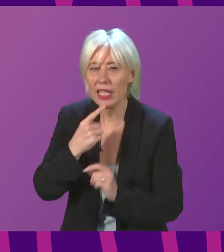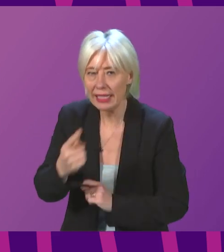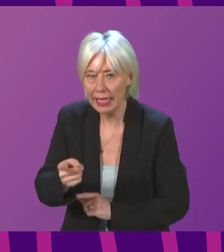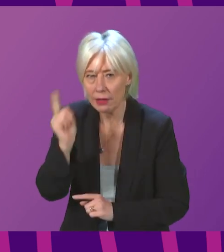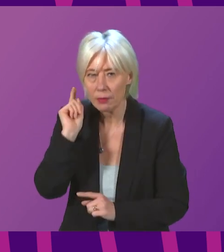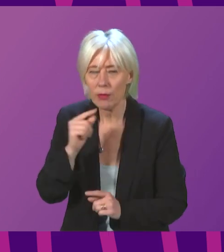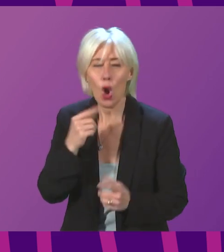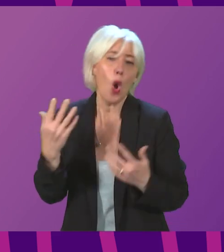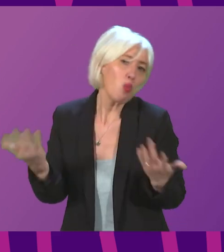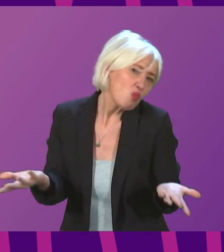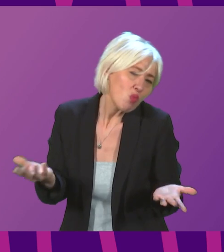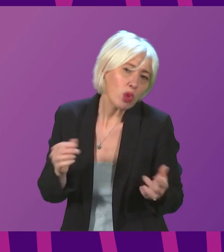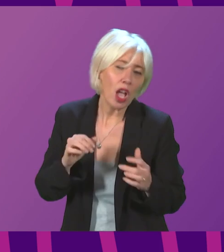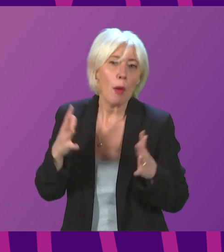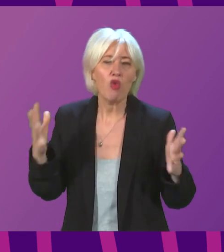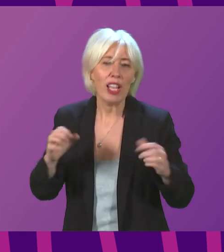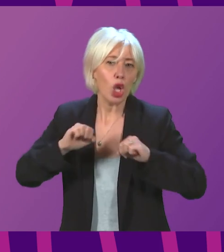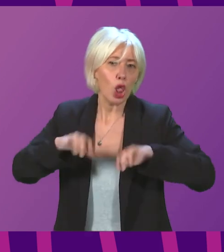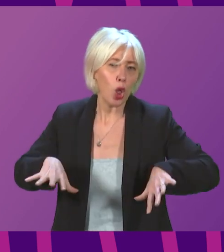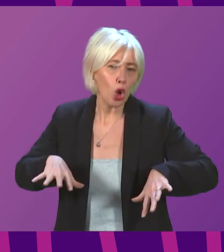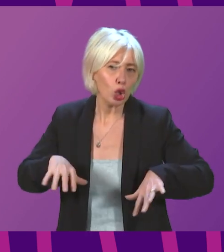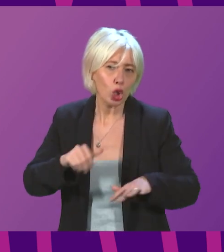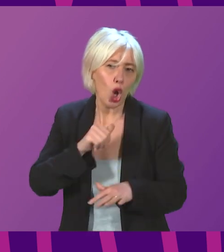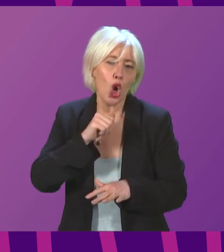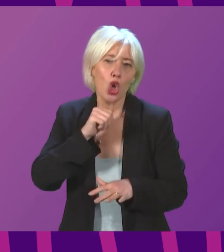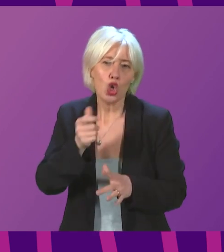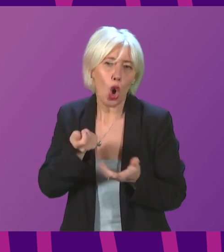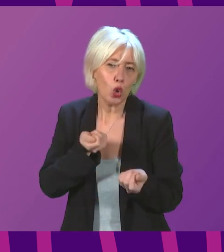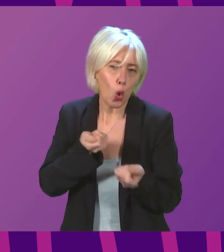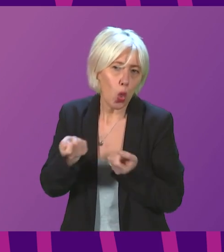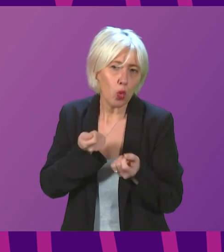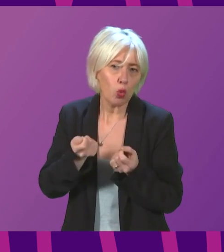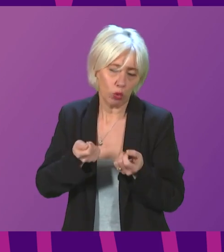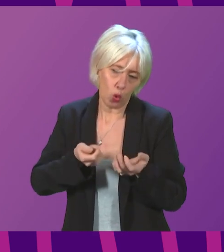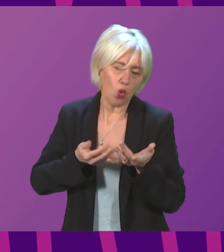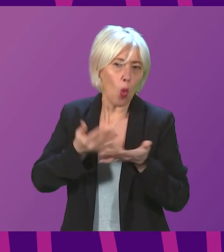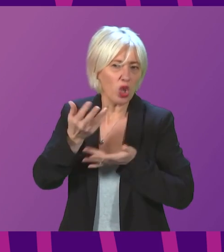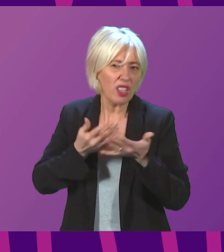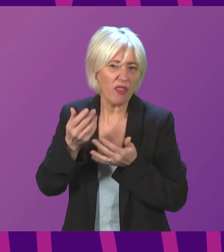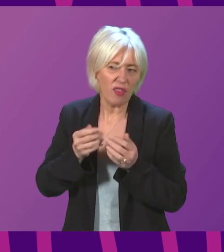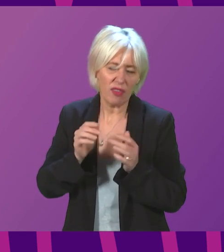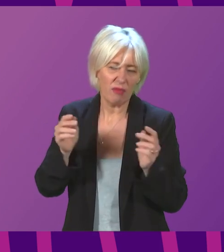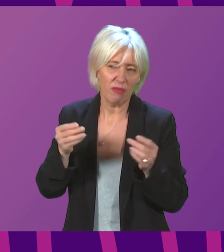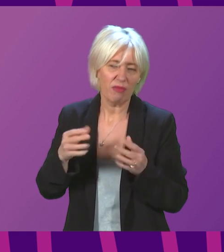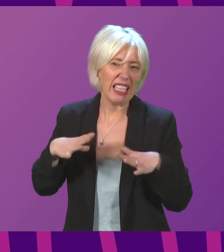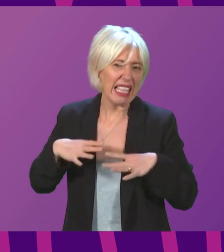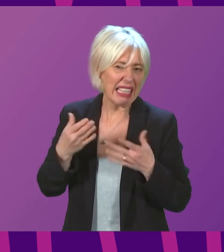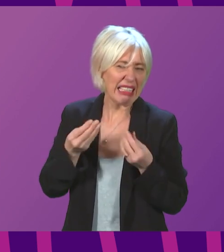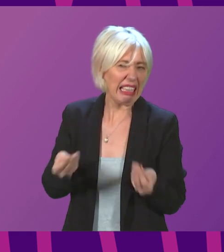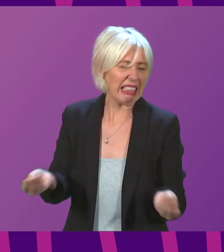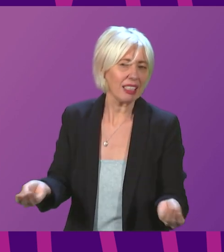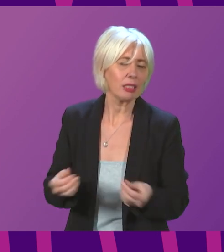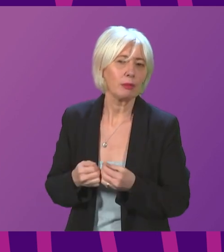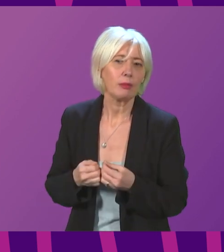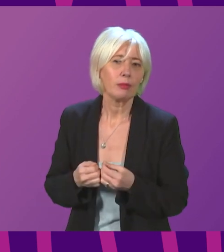be such a great loss not to be able to conduct quantitative easing? First Minister. I think it would be a great gain if